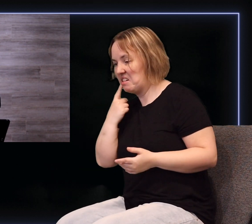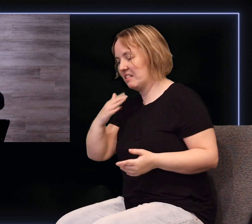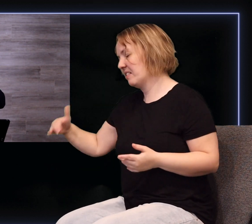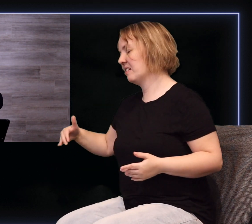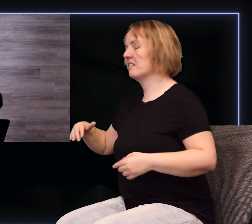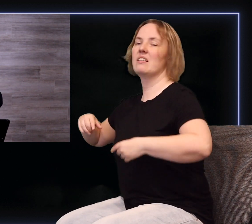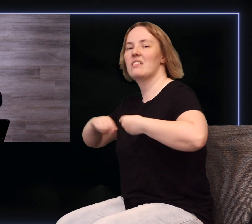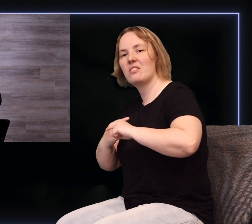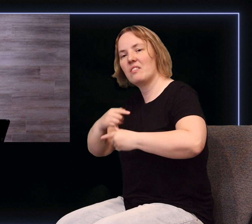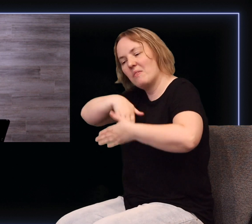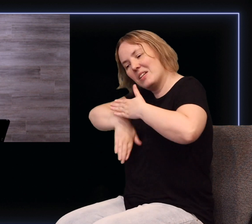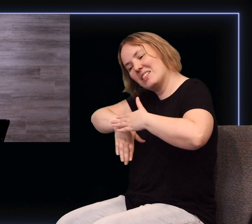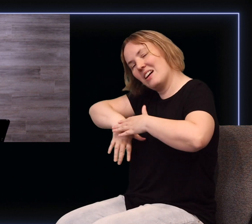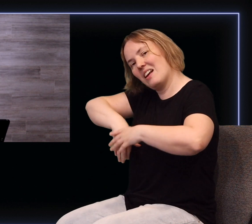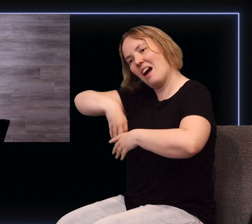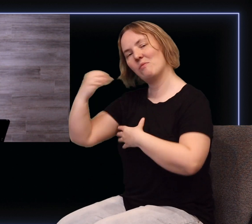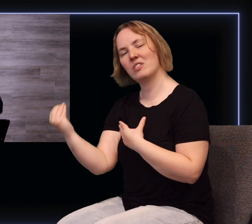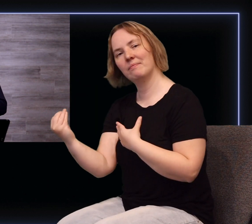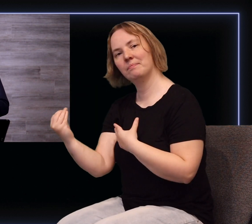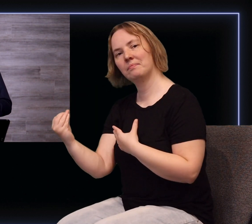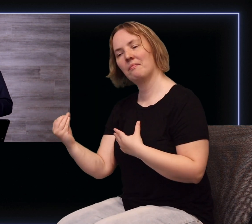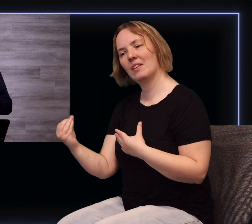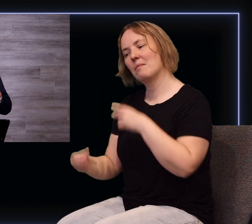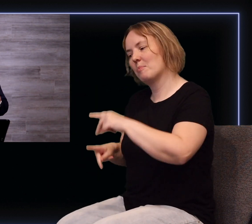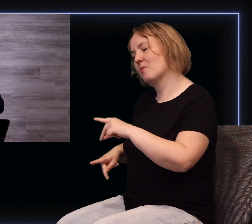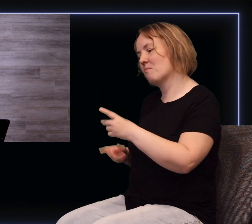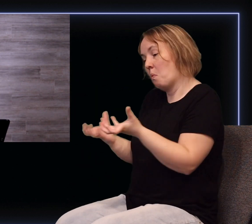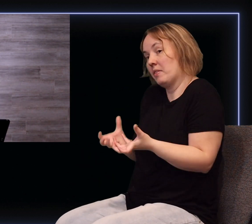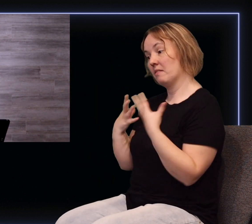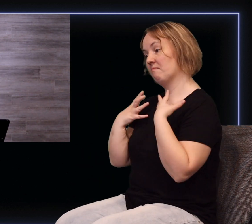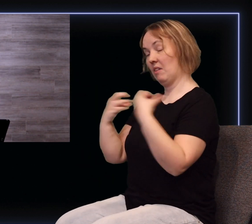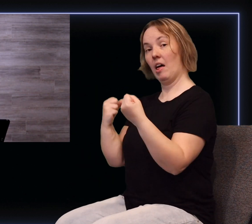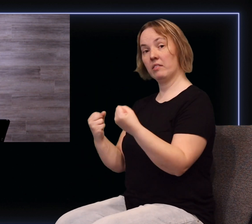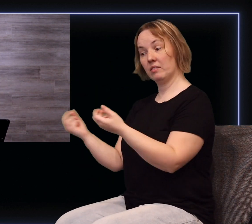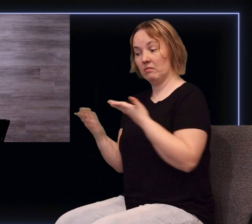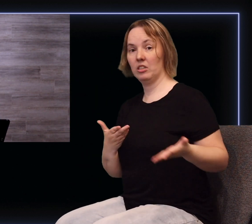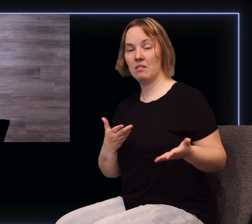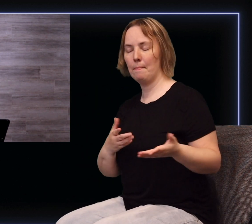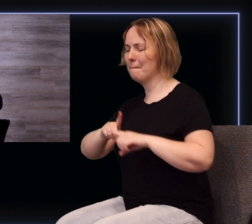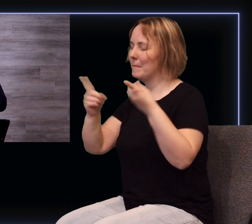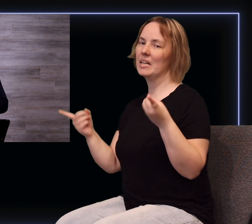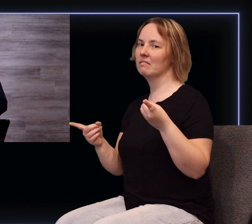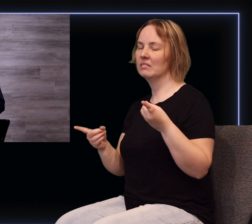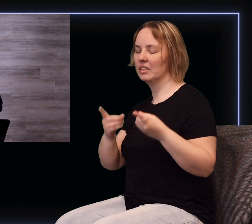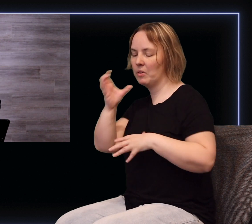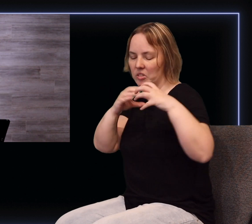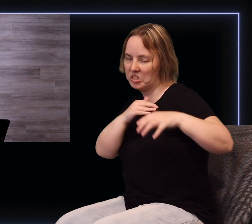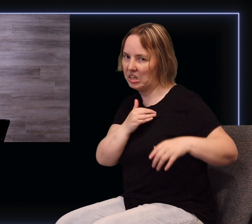things that are hurting them from the inside out. People who want their health back but they're not willing to deal with their heart. We know that's a